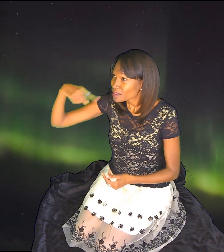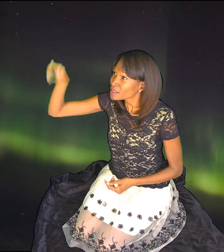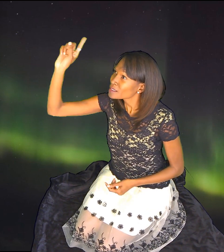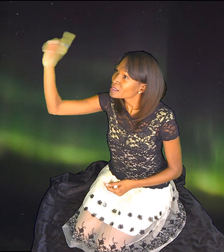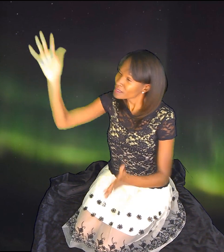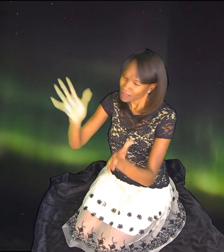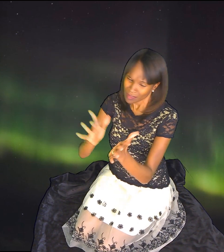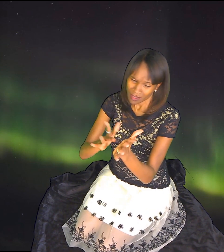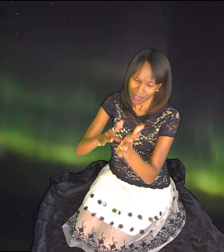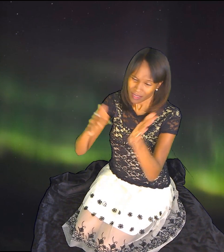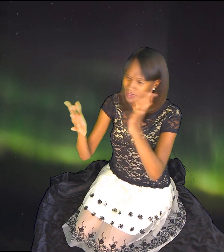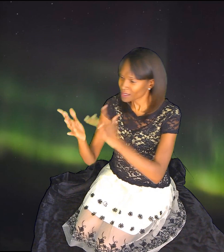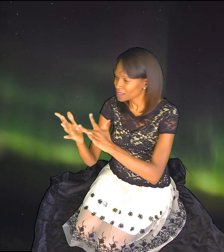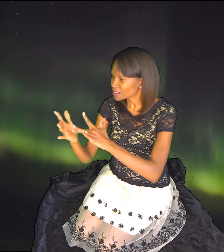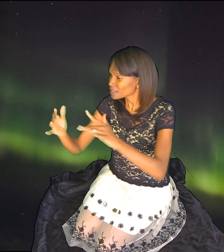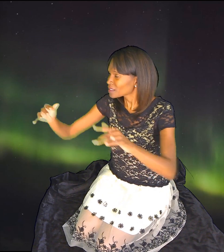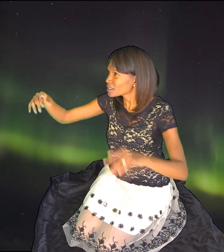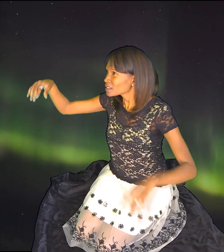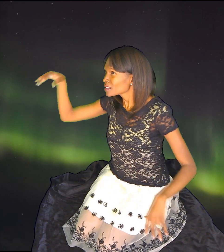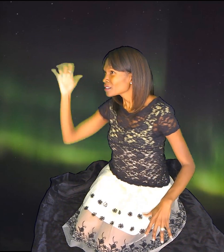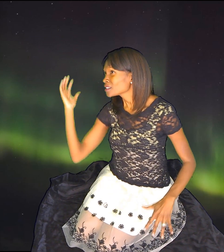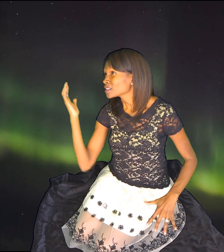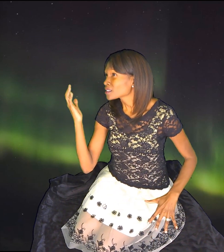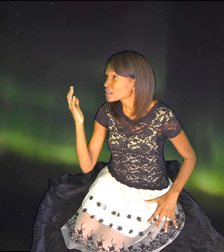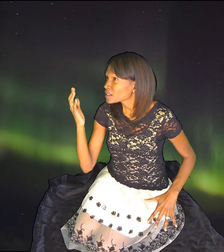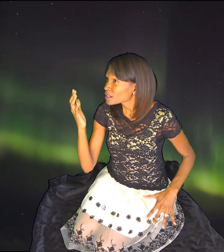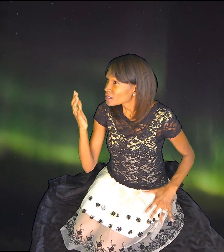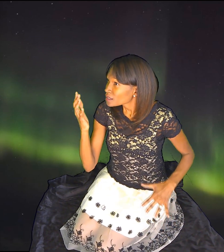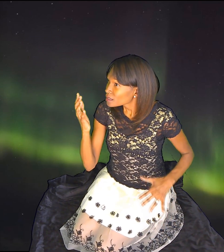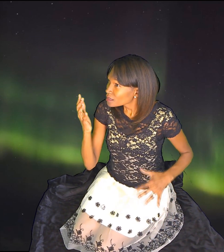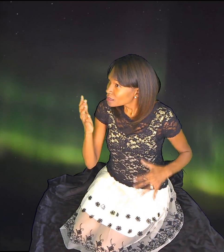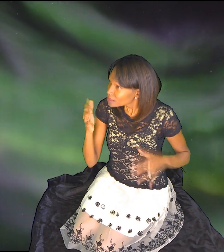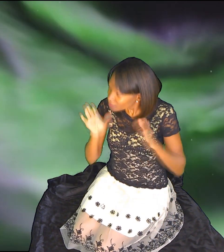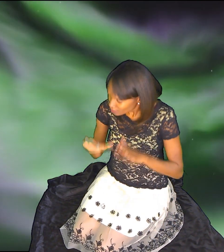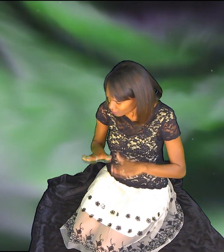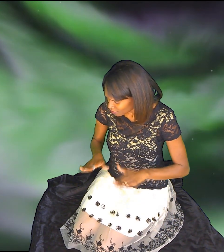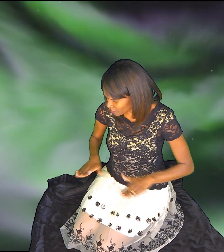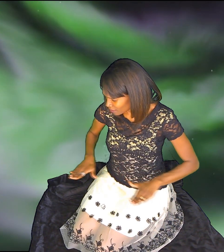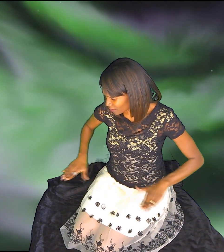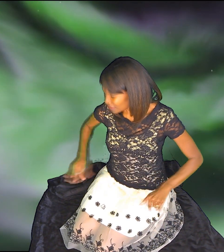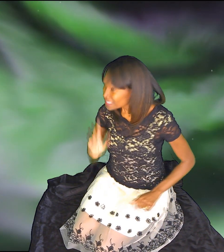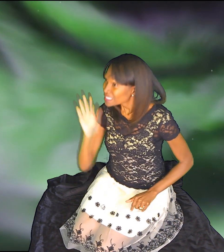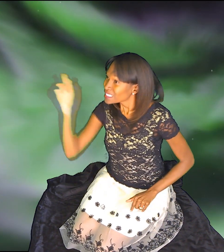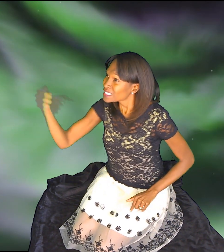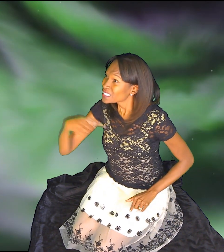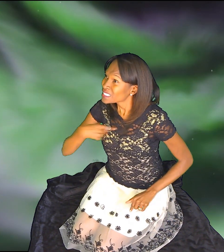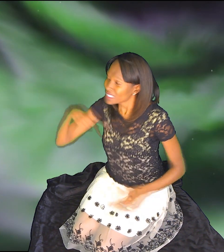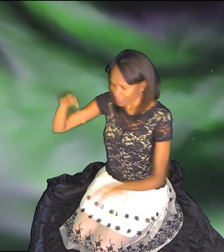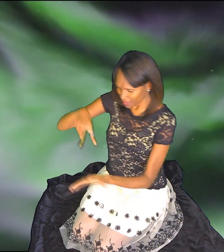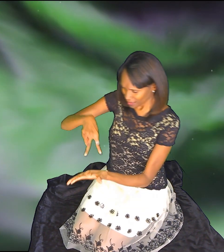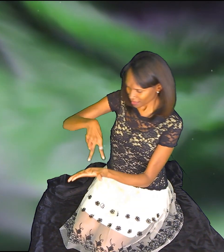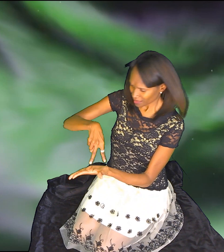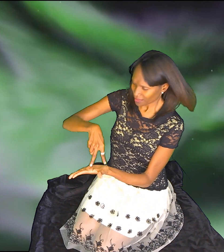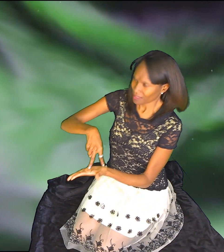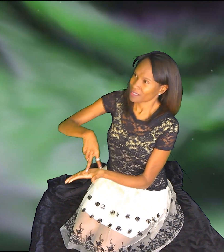for you, Jesus, or in all of you be still? Will I stand